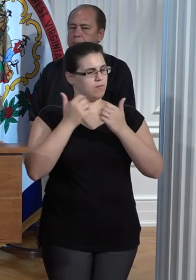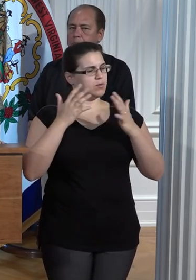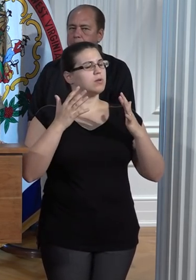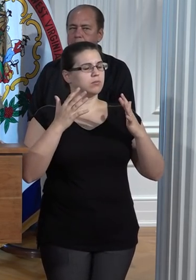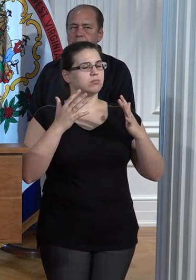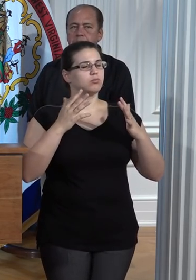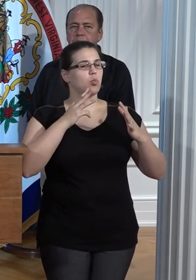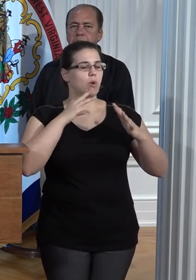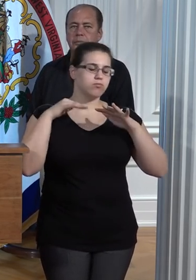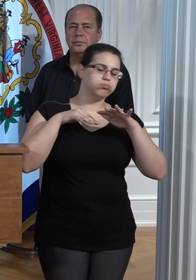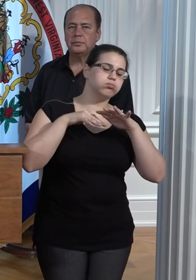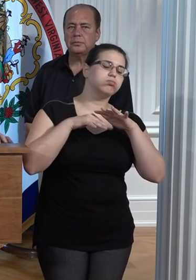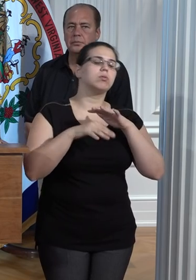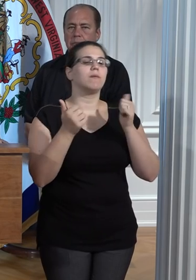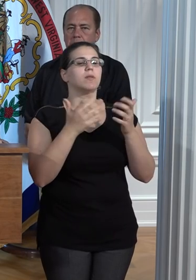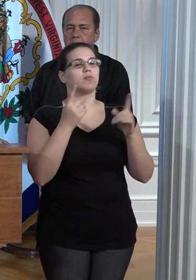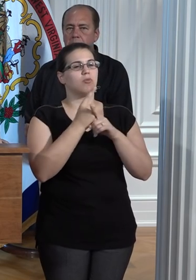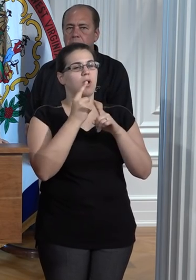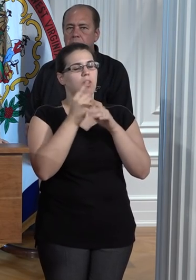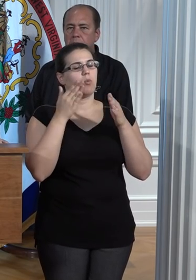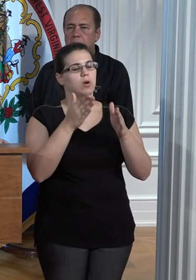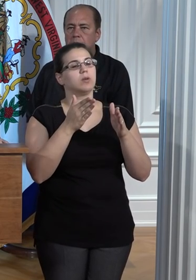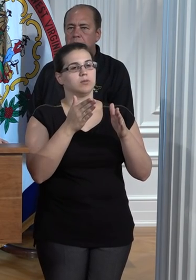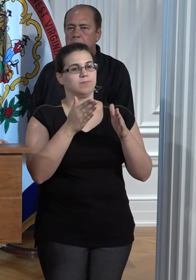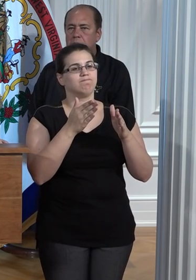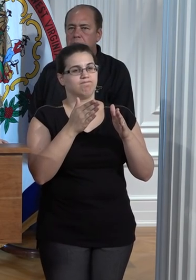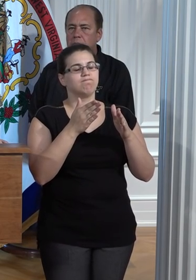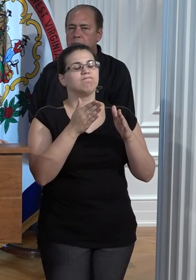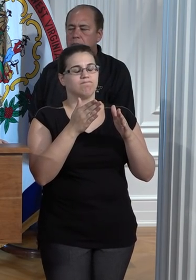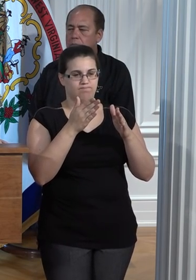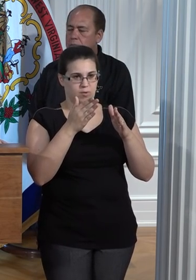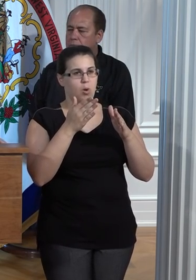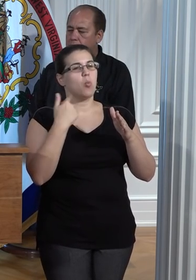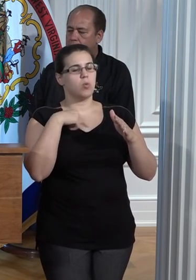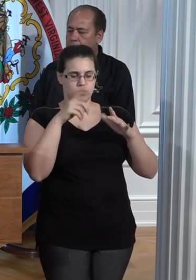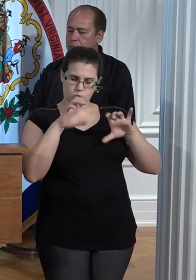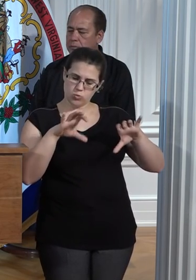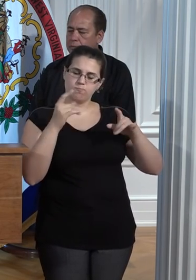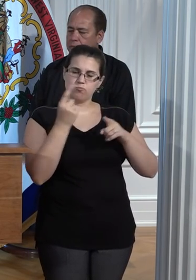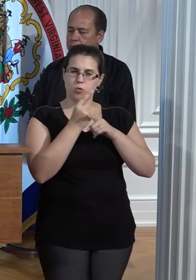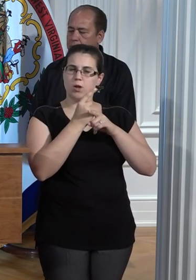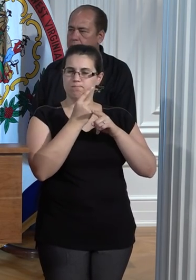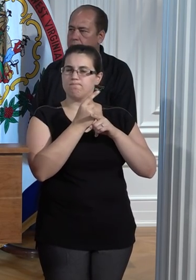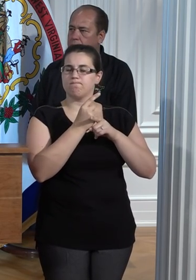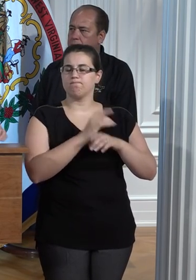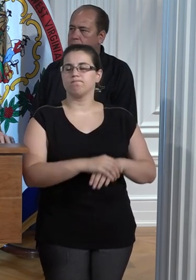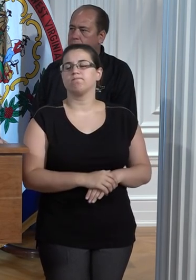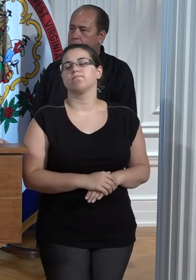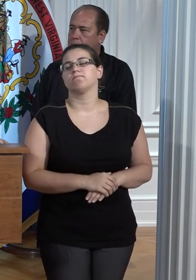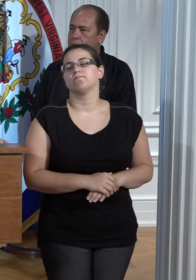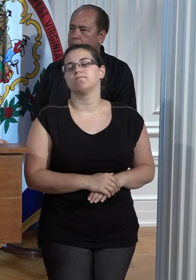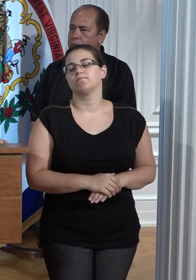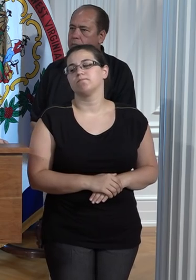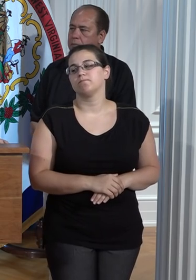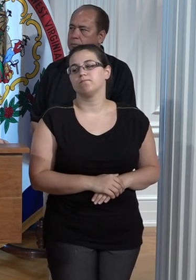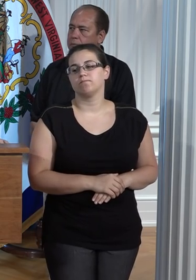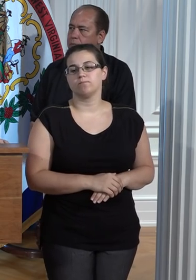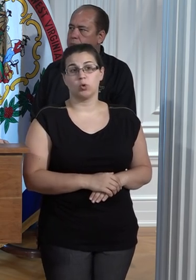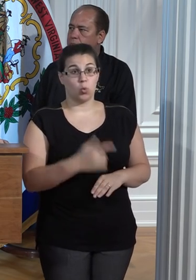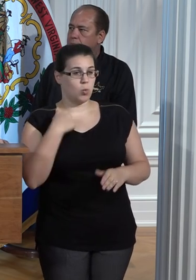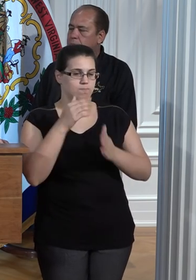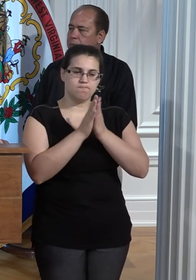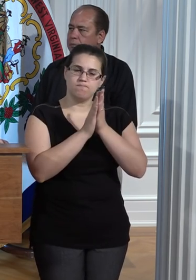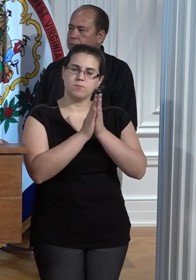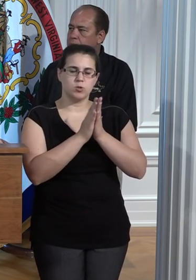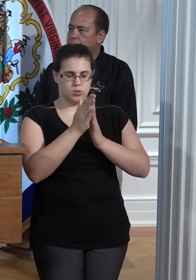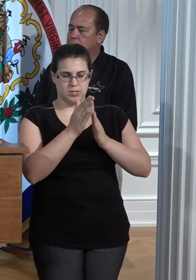of the water is doing what it was charged to do. We look forward to working with the entire congressional